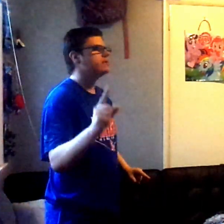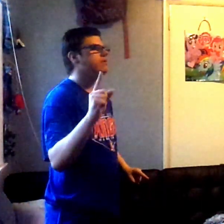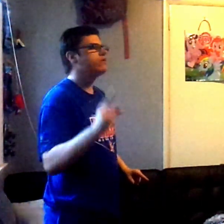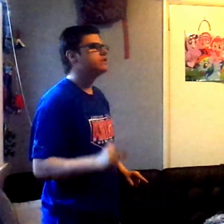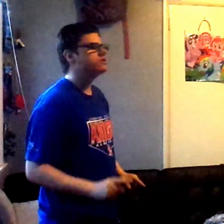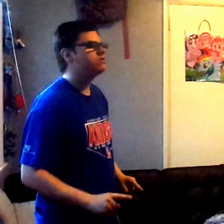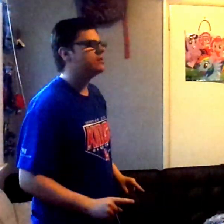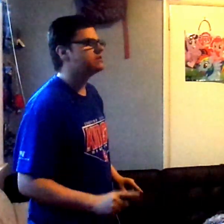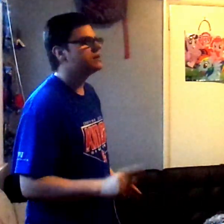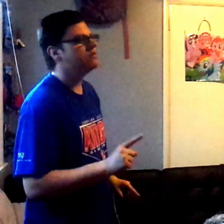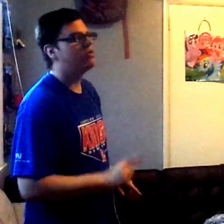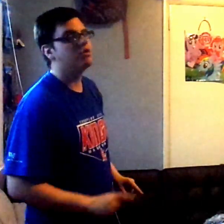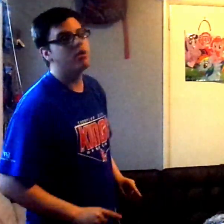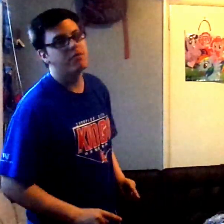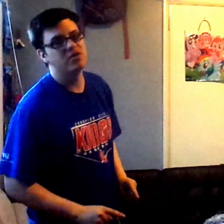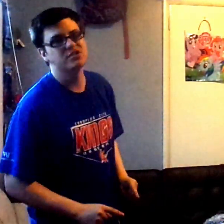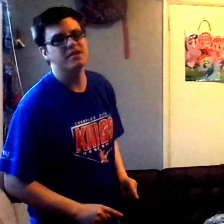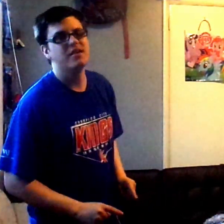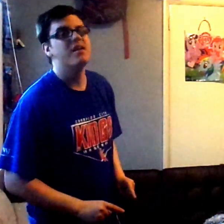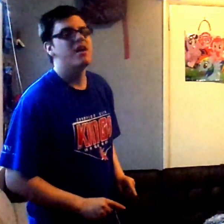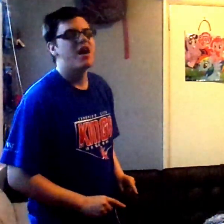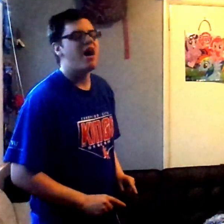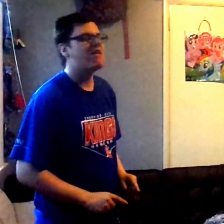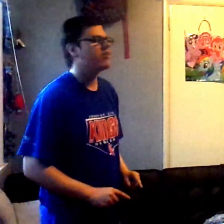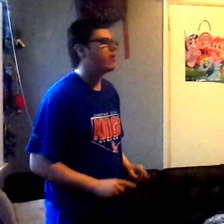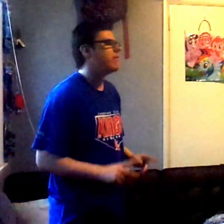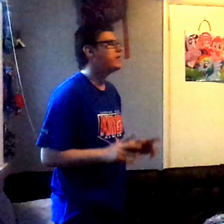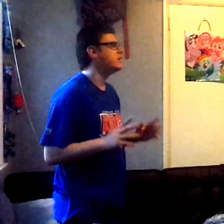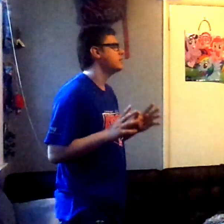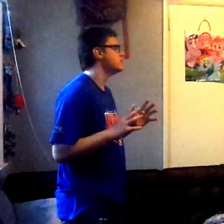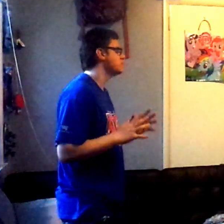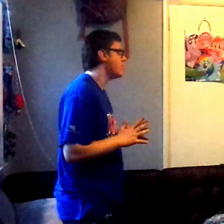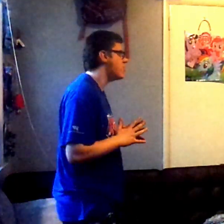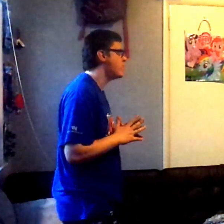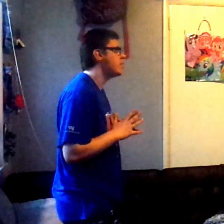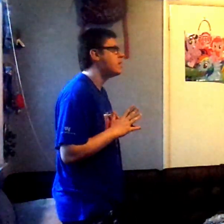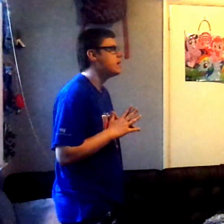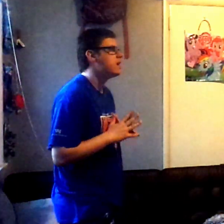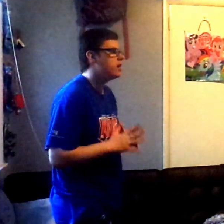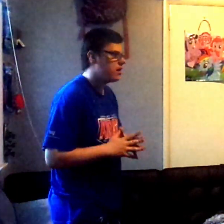of the original 2007 2012 version. I like her. mean, OMG.